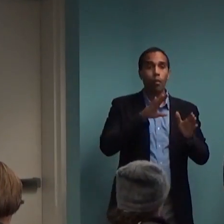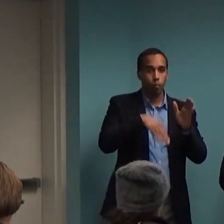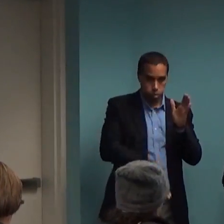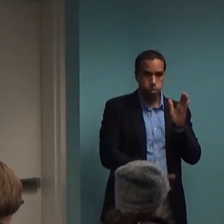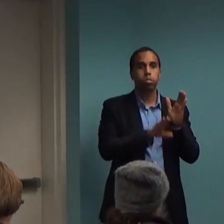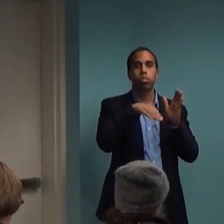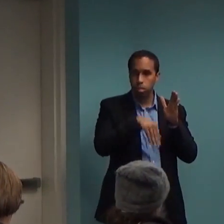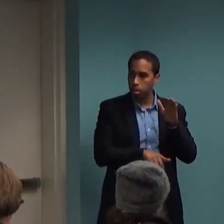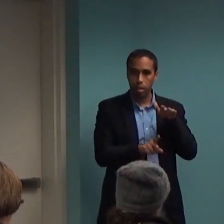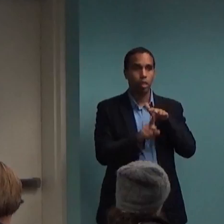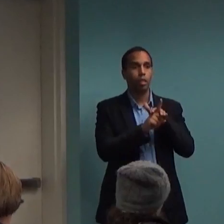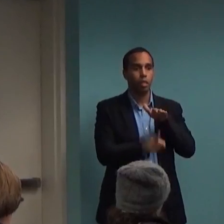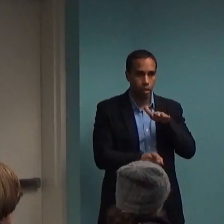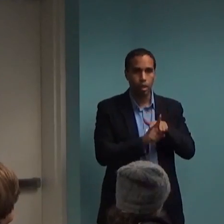by a psychiatrist in clinical research,